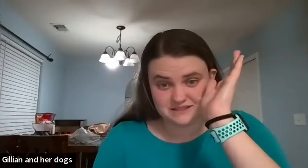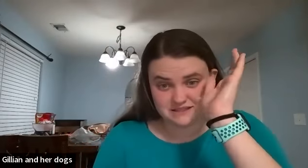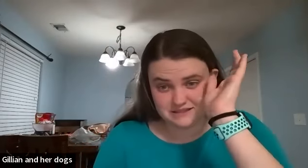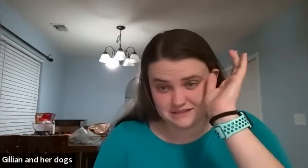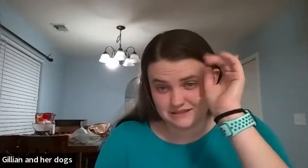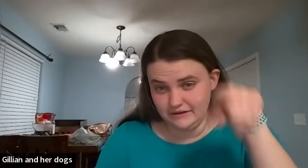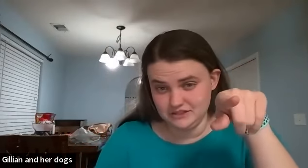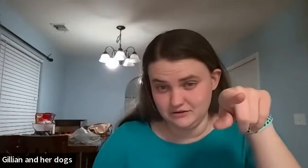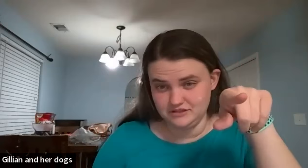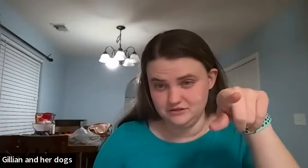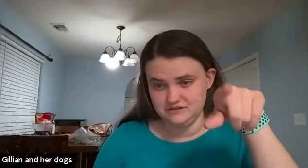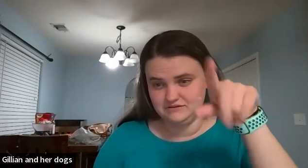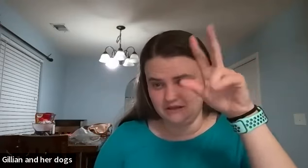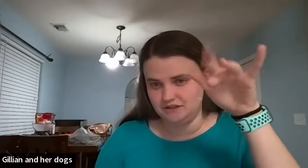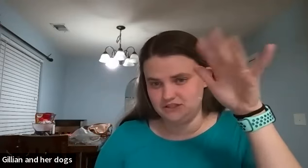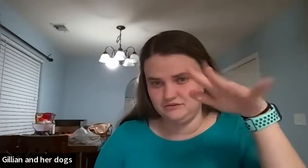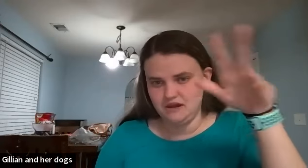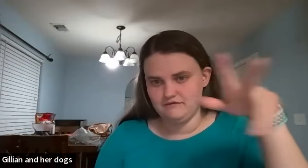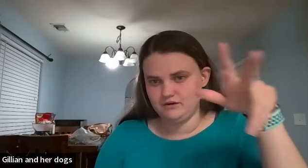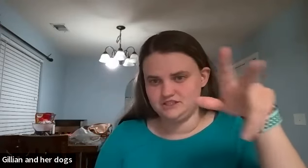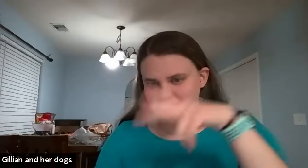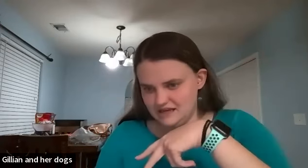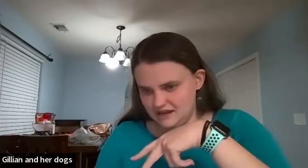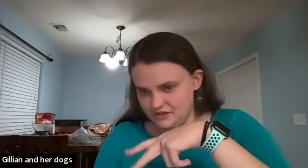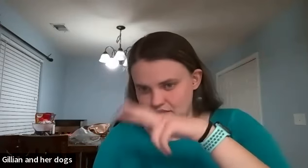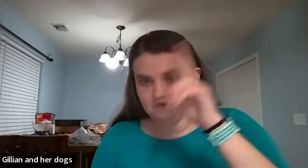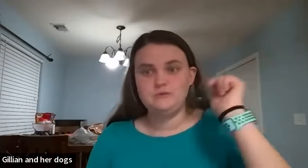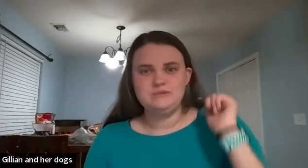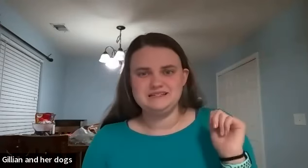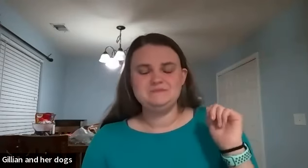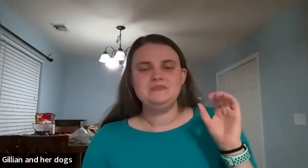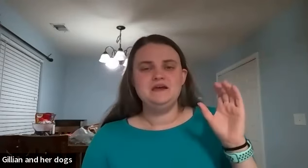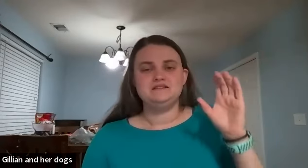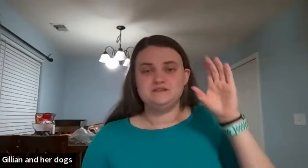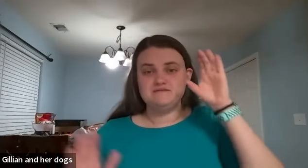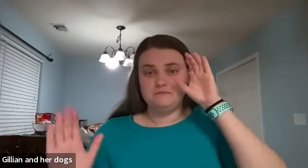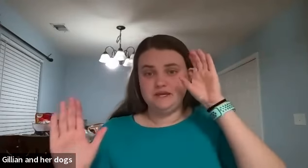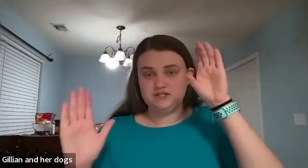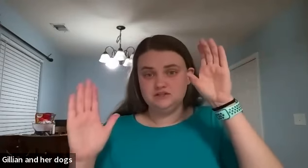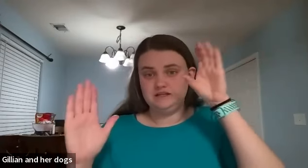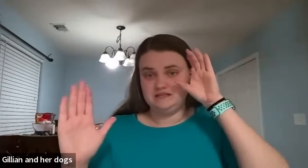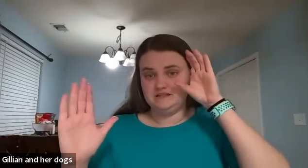let you all choose like let you have questions because i have we have three more minutes so the sign for picture is